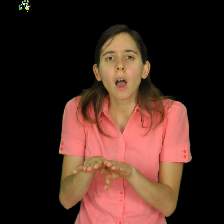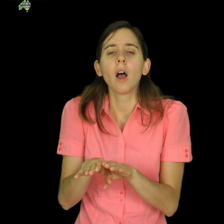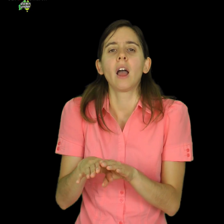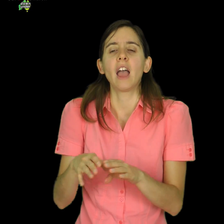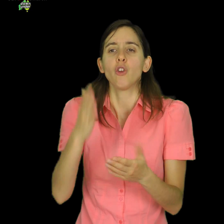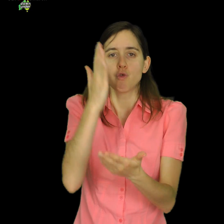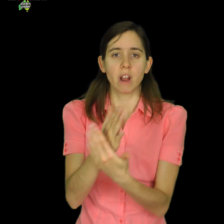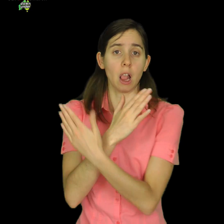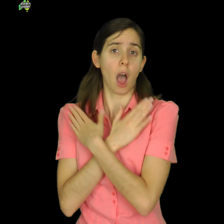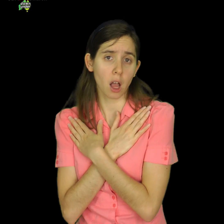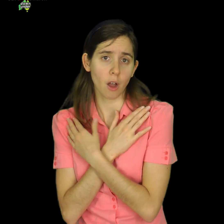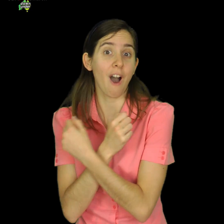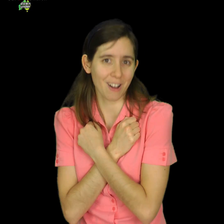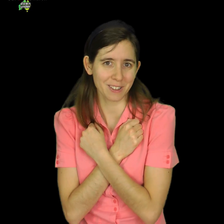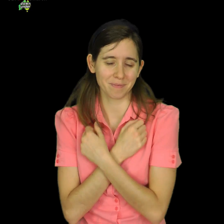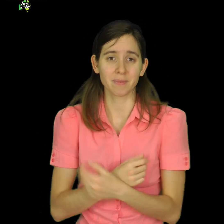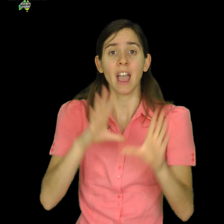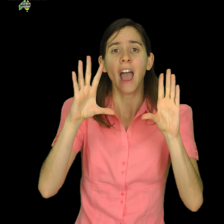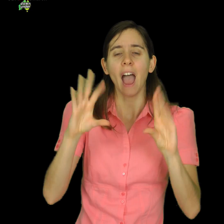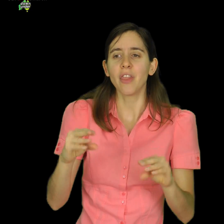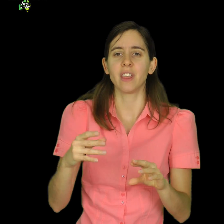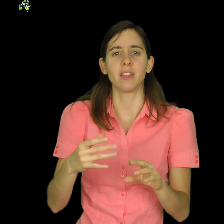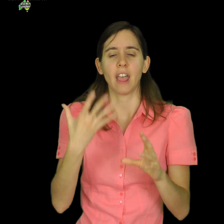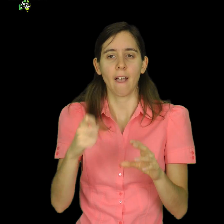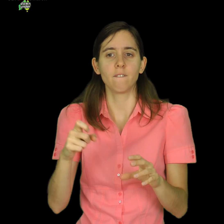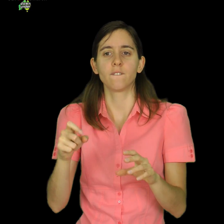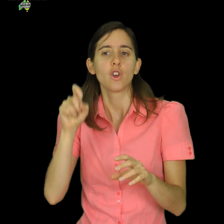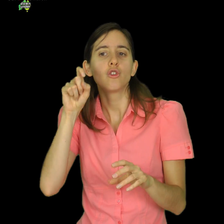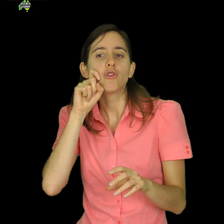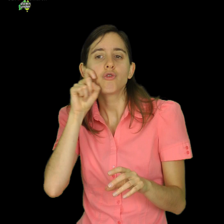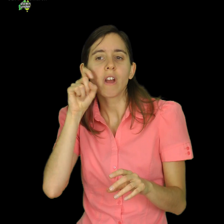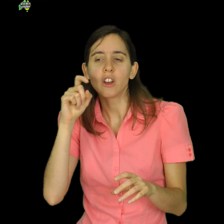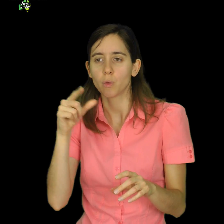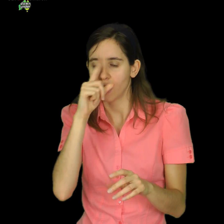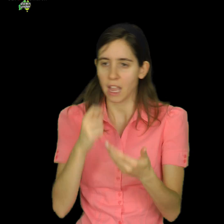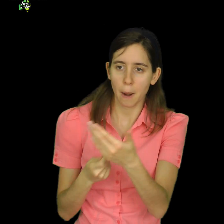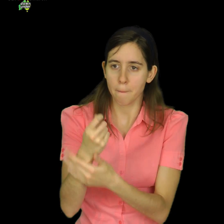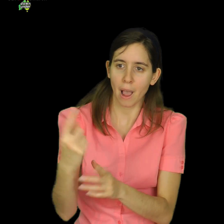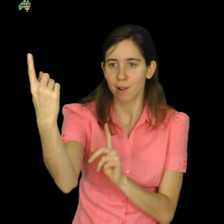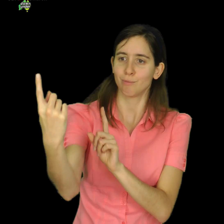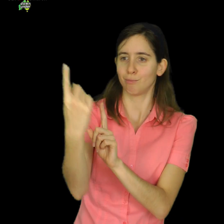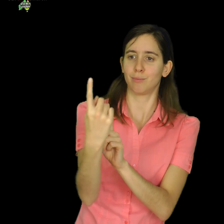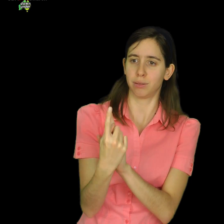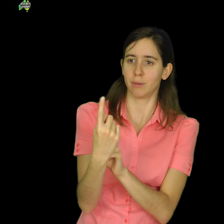Then there's the cuddling with strangers craze. A real thing. Lonely? Pire a professional cuddler.